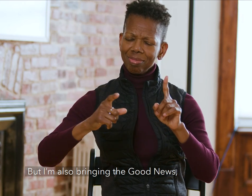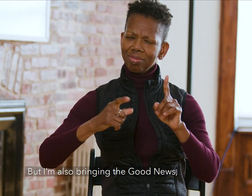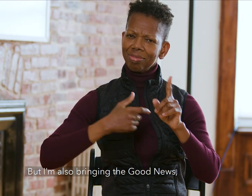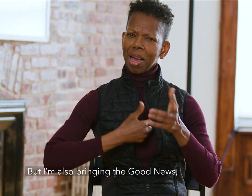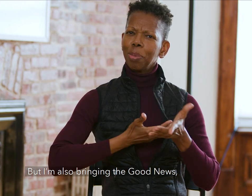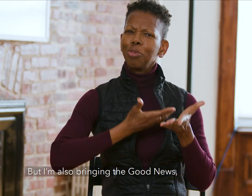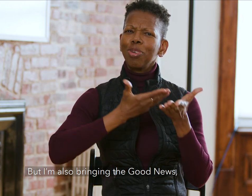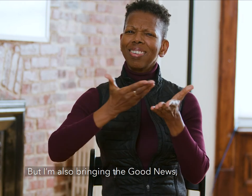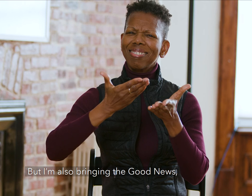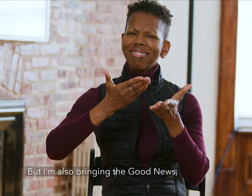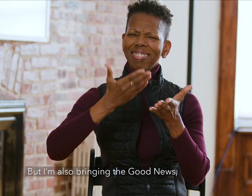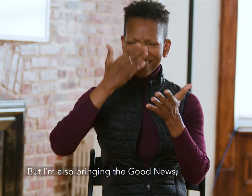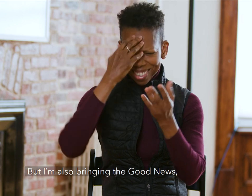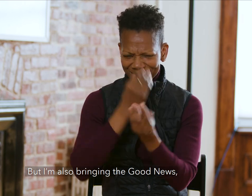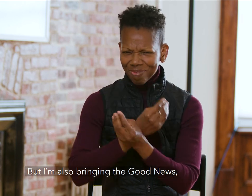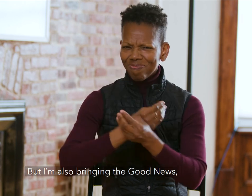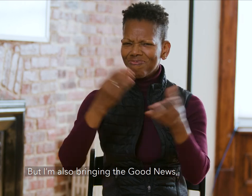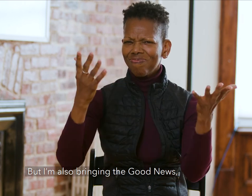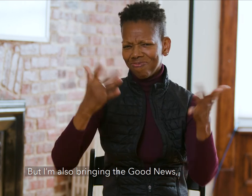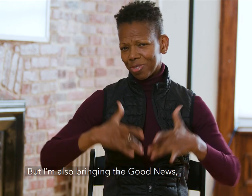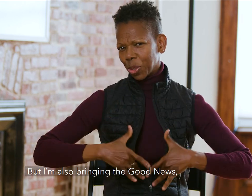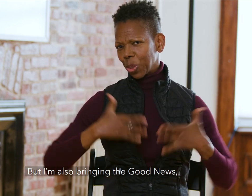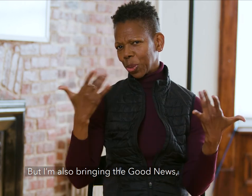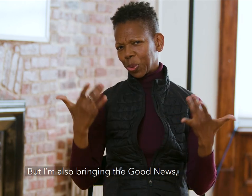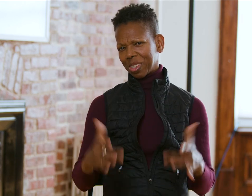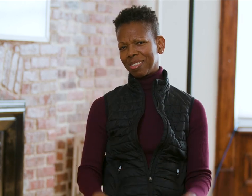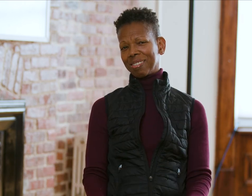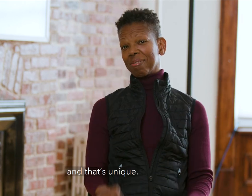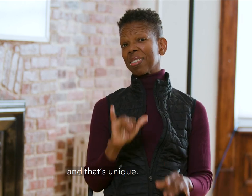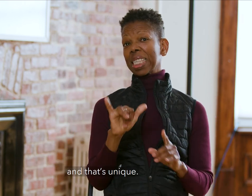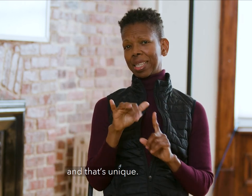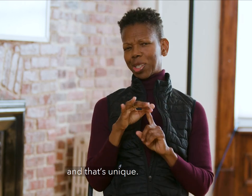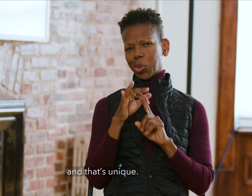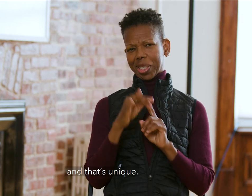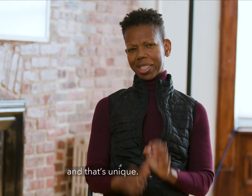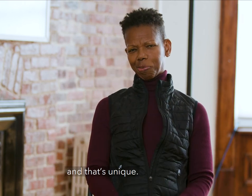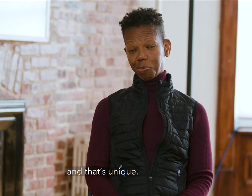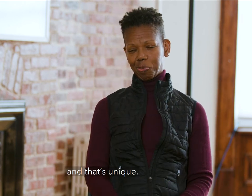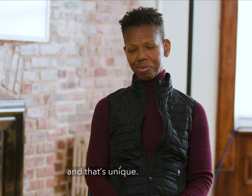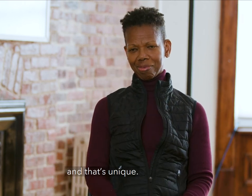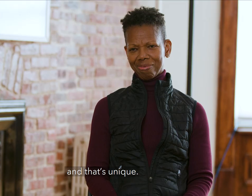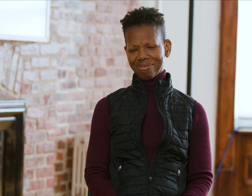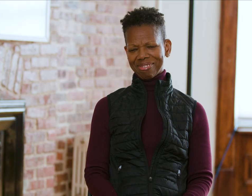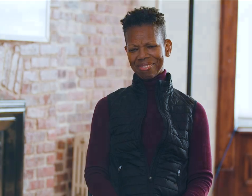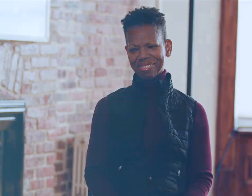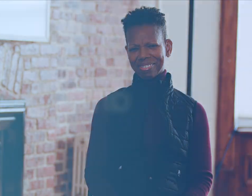But I am also bringing the good news. And that's unique. And